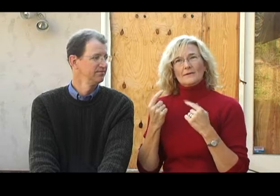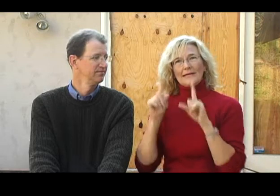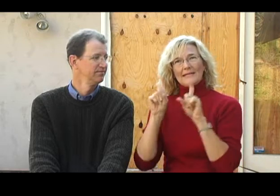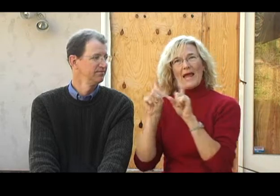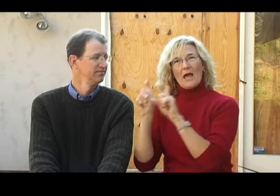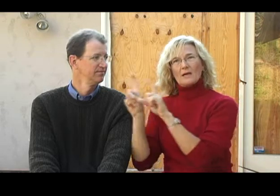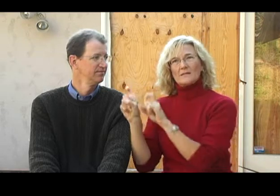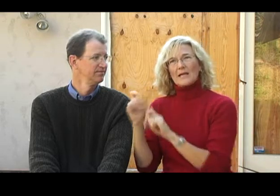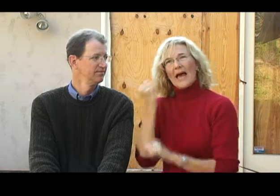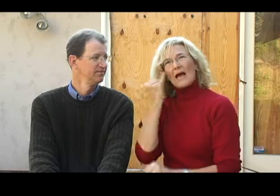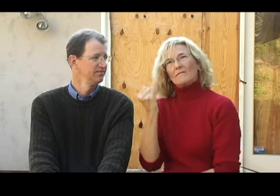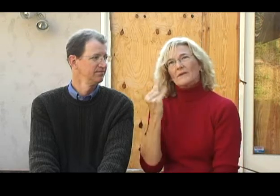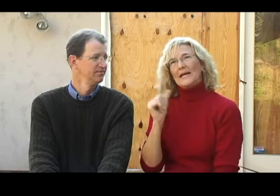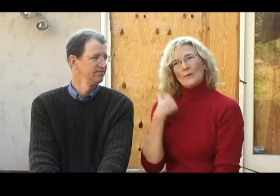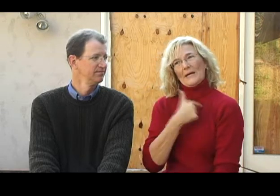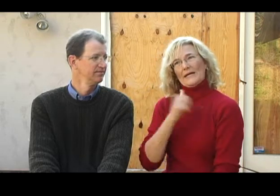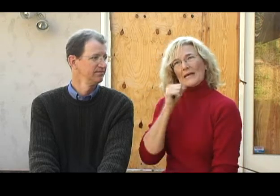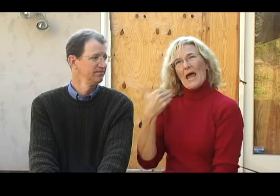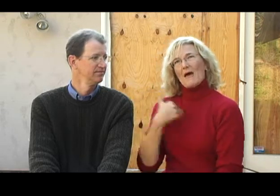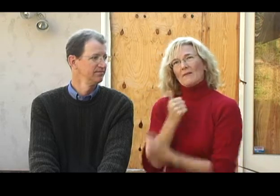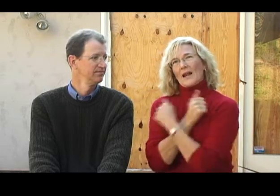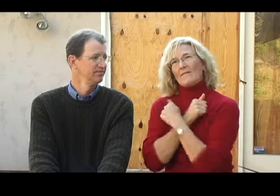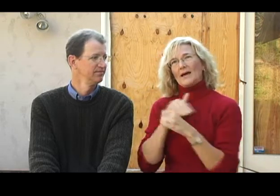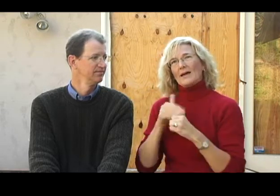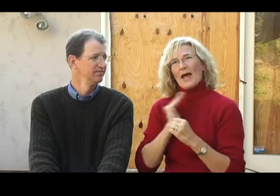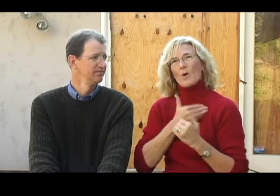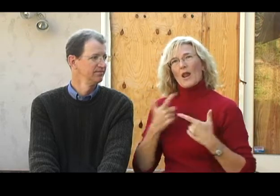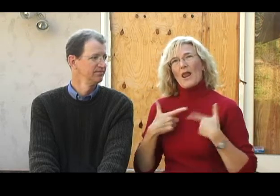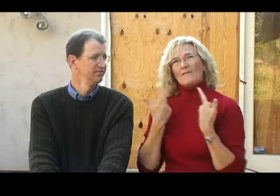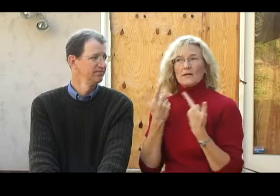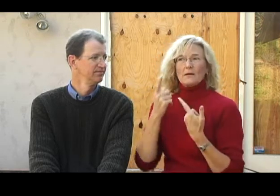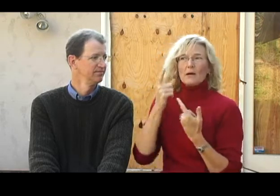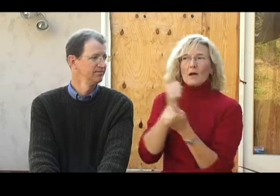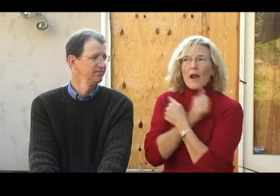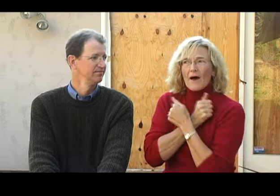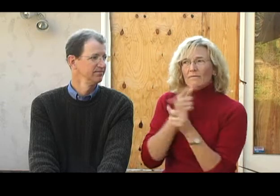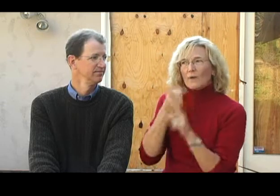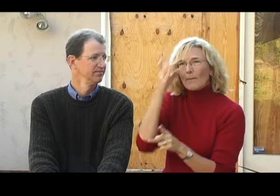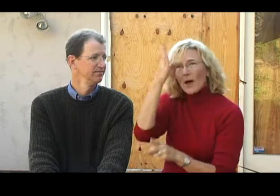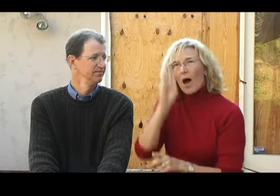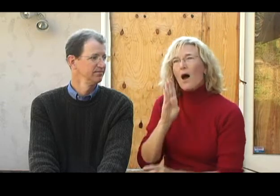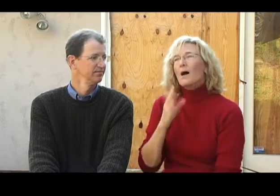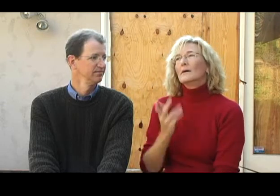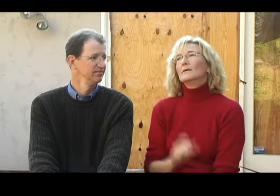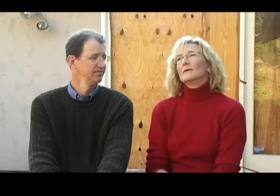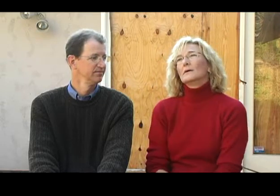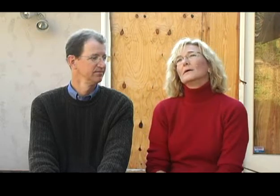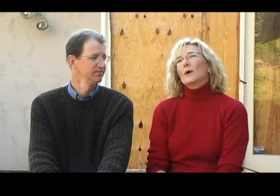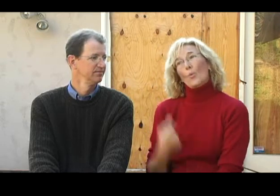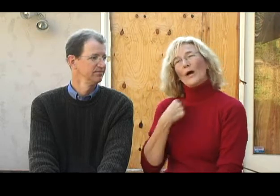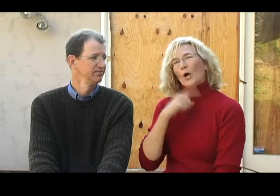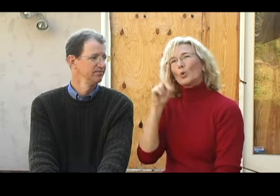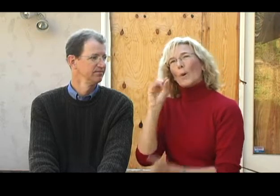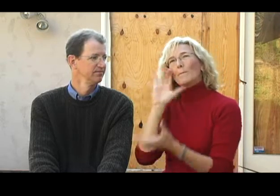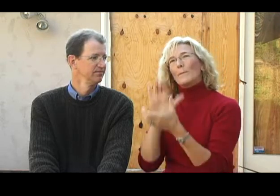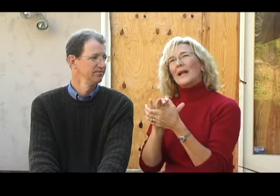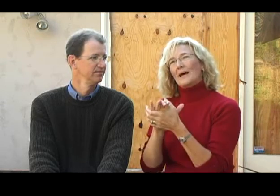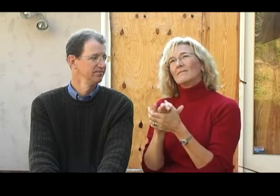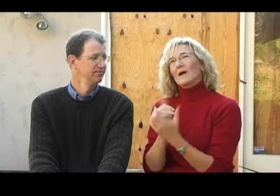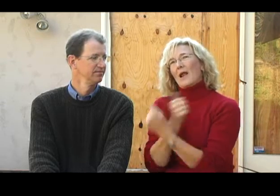tests if we did not have love in our lives love from God we do believe